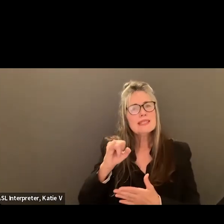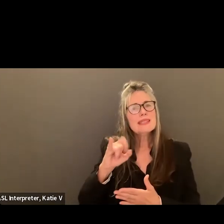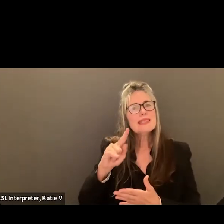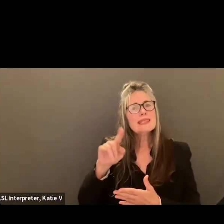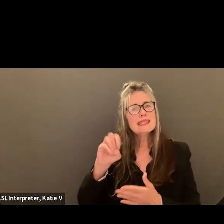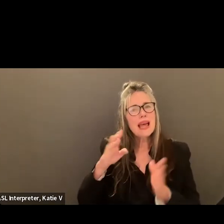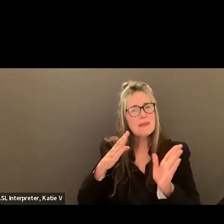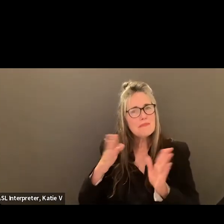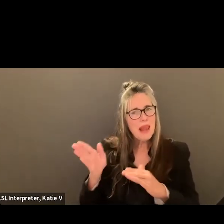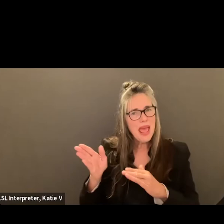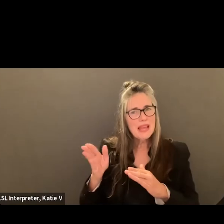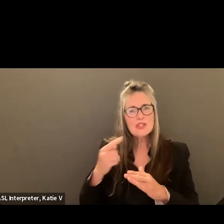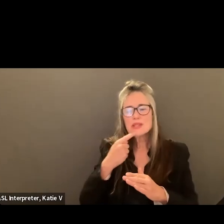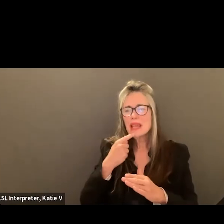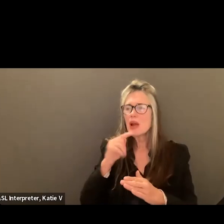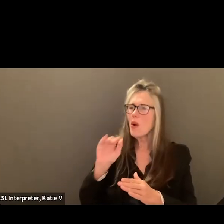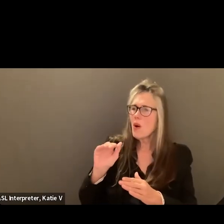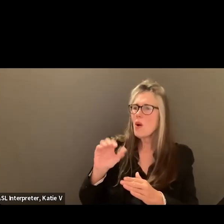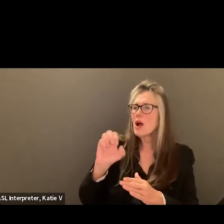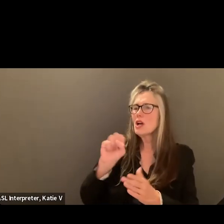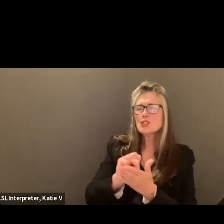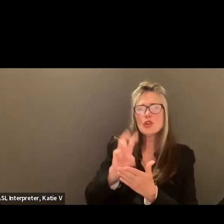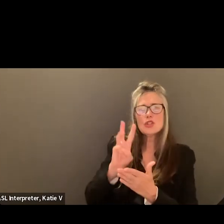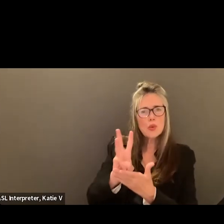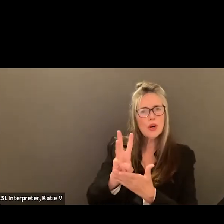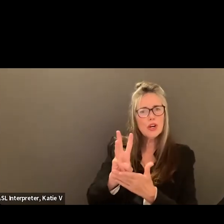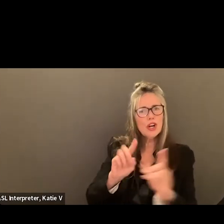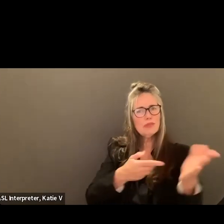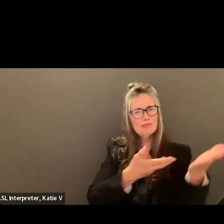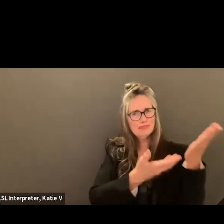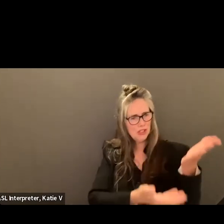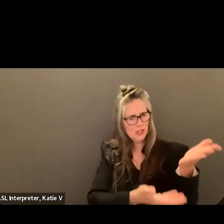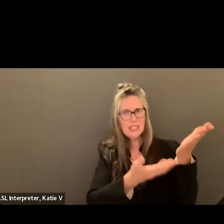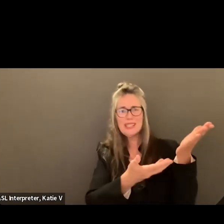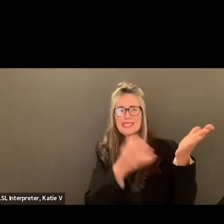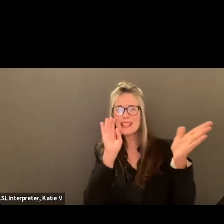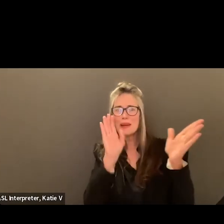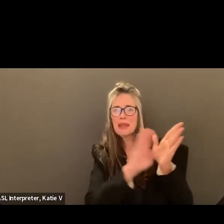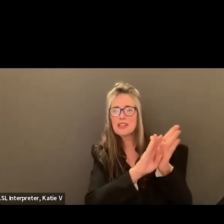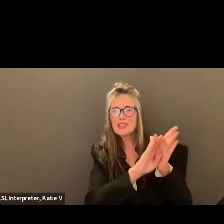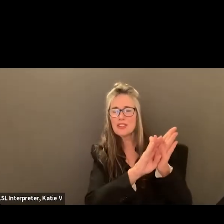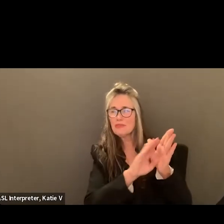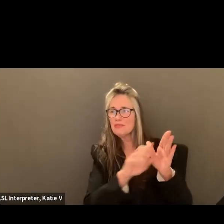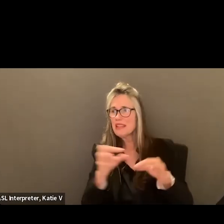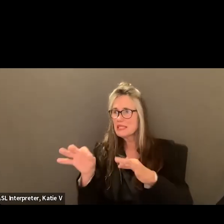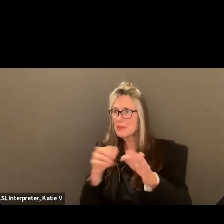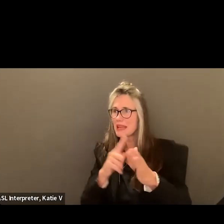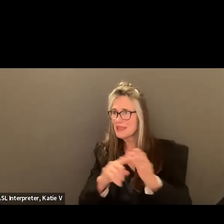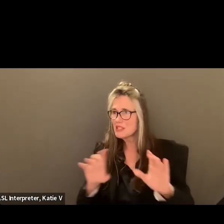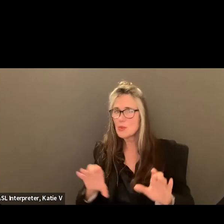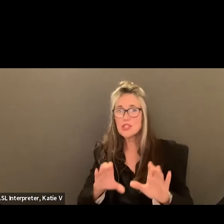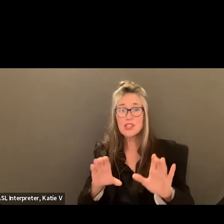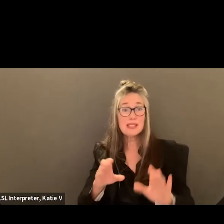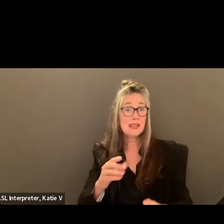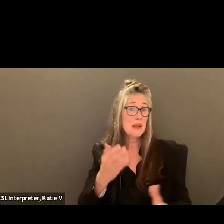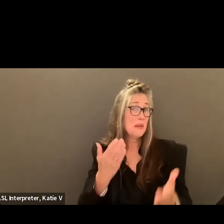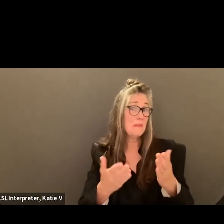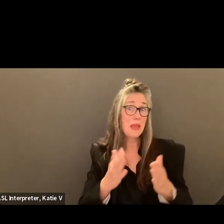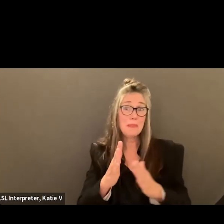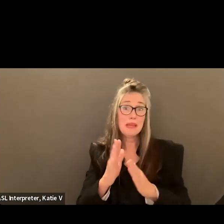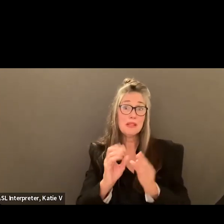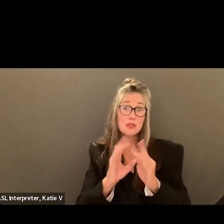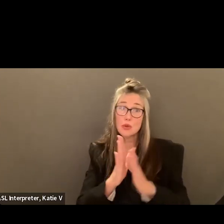worker, and this is what he or she does, and here's the picture. you know, it sounds like you have some really motivated students that might help